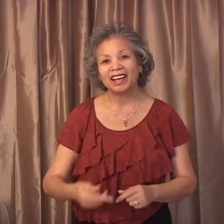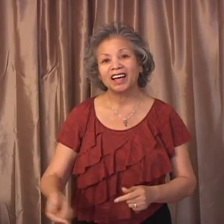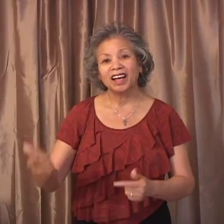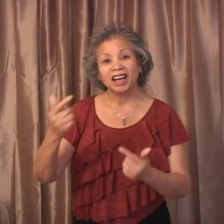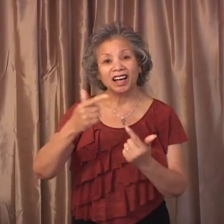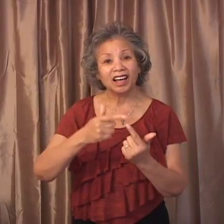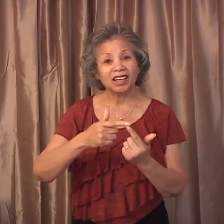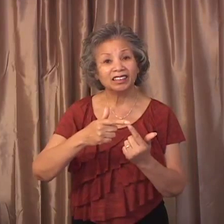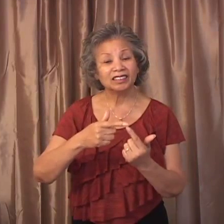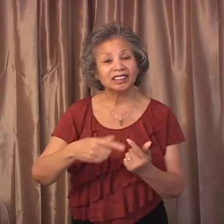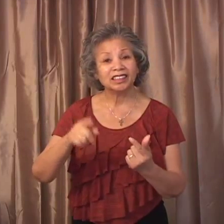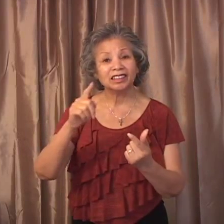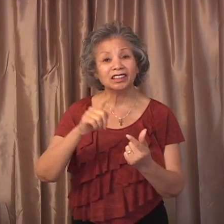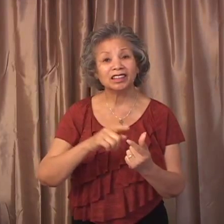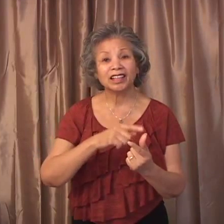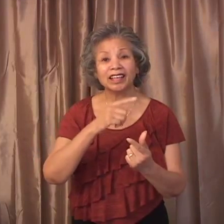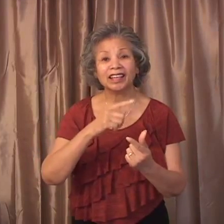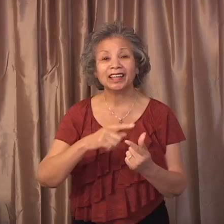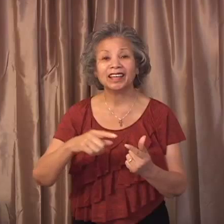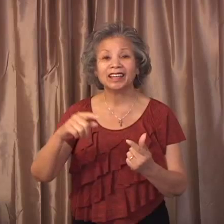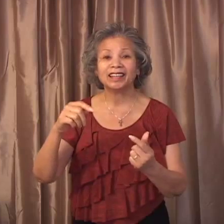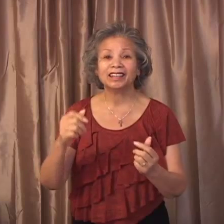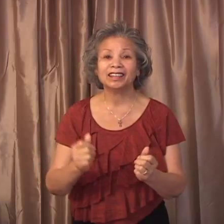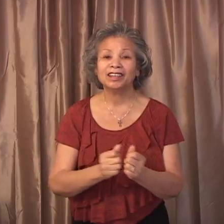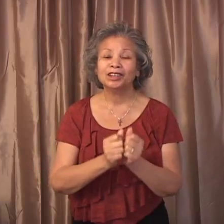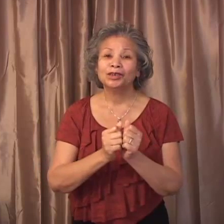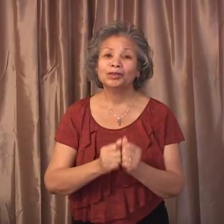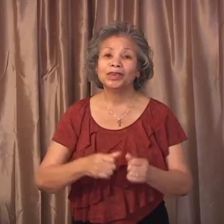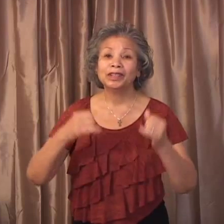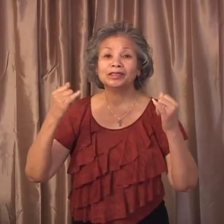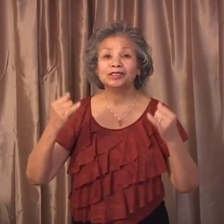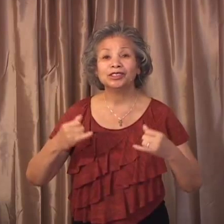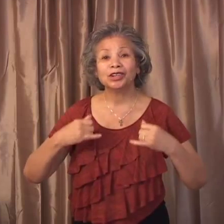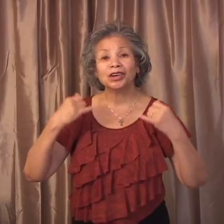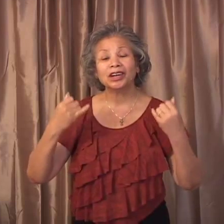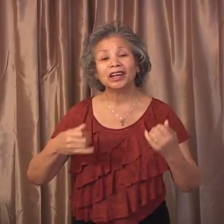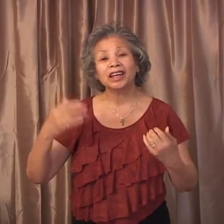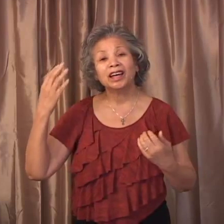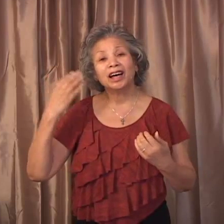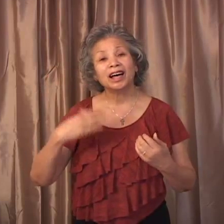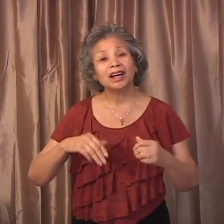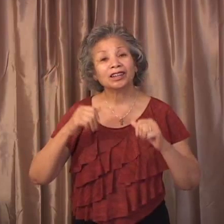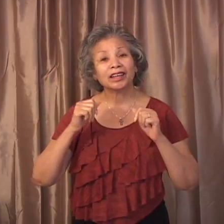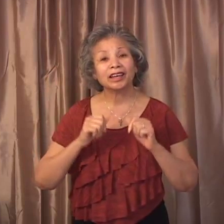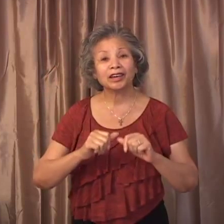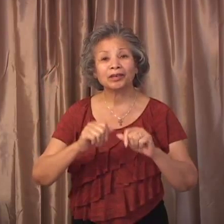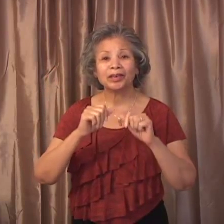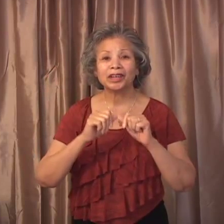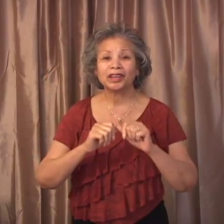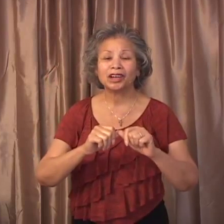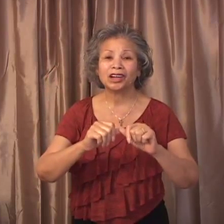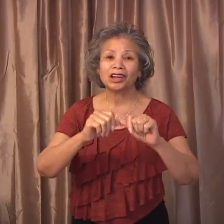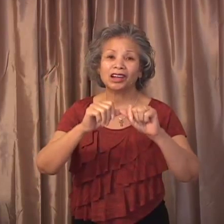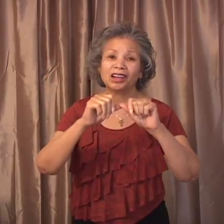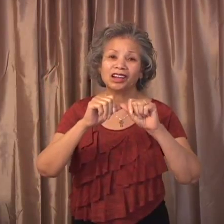Until then, with joy I'll carry on.